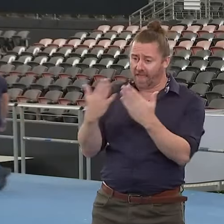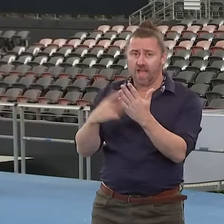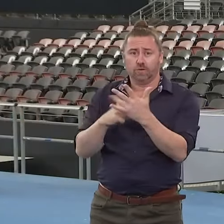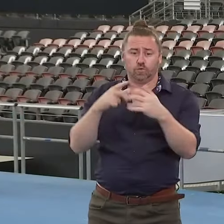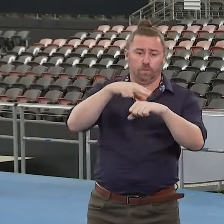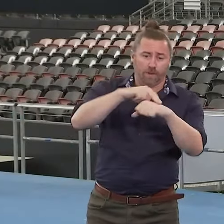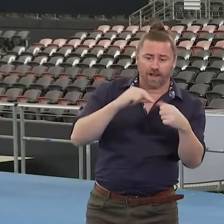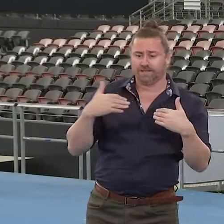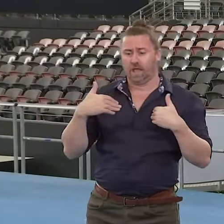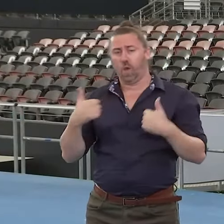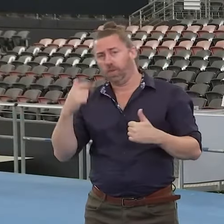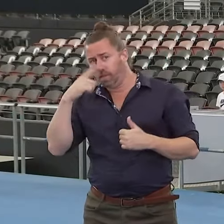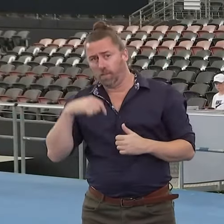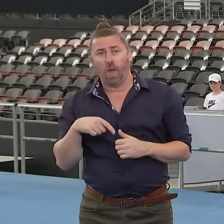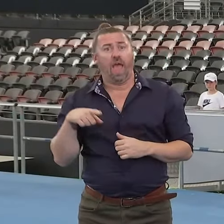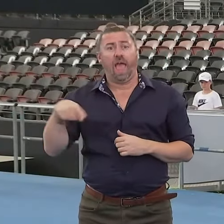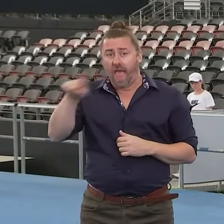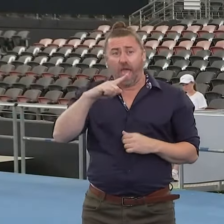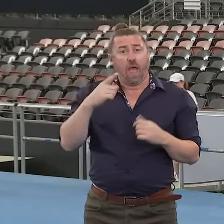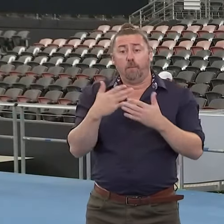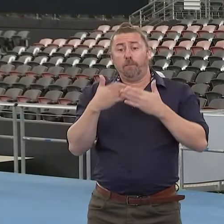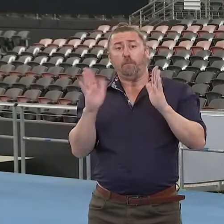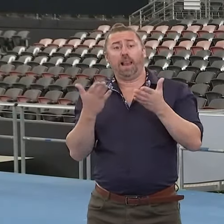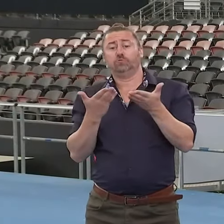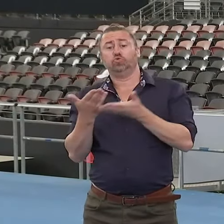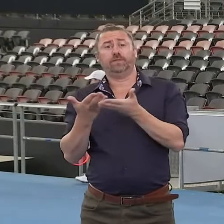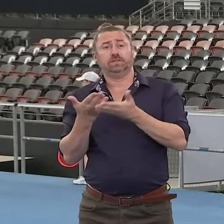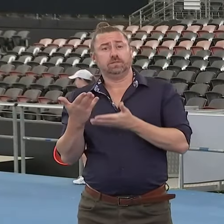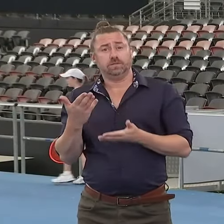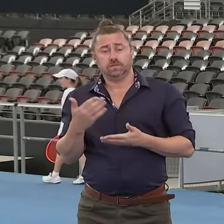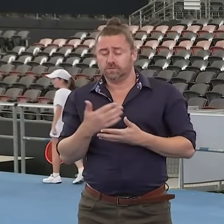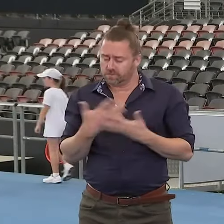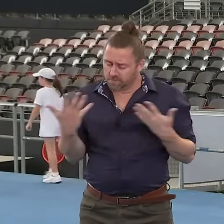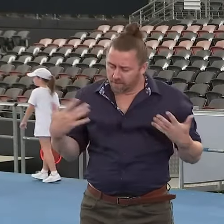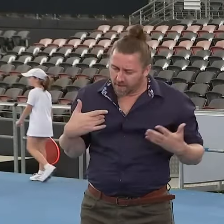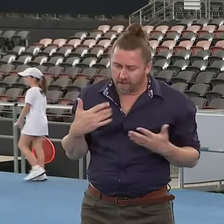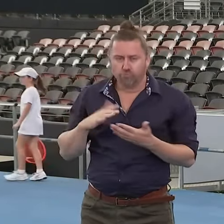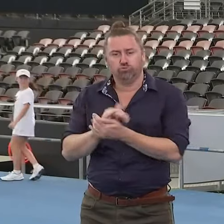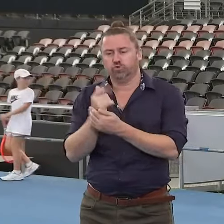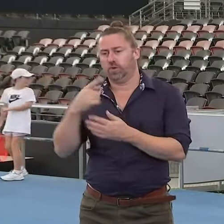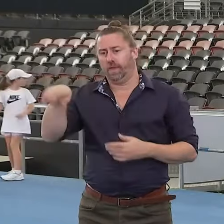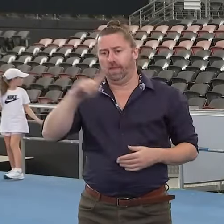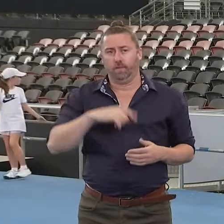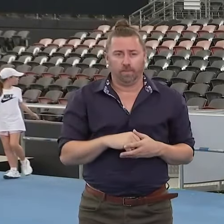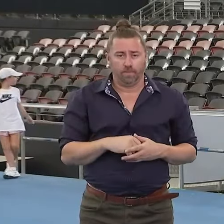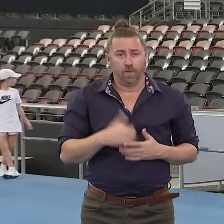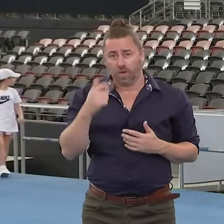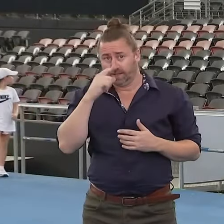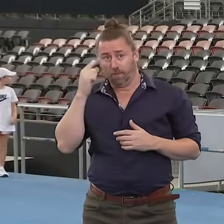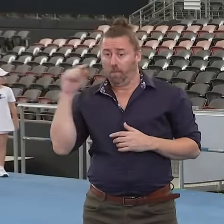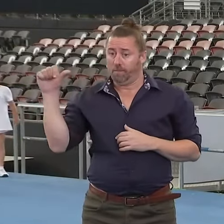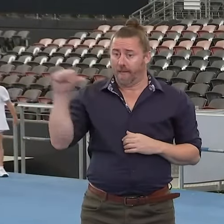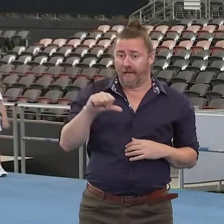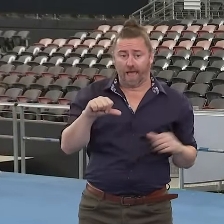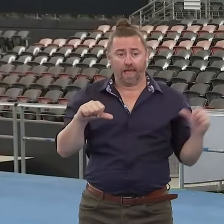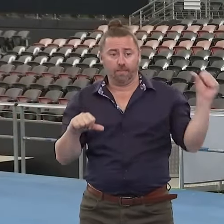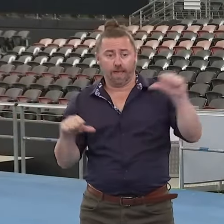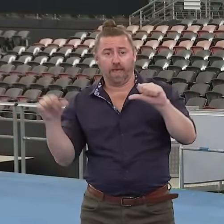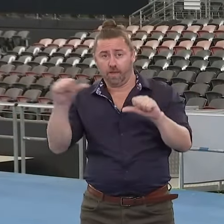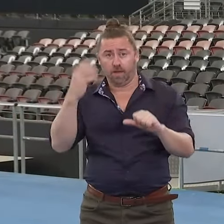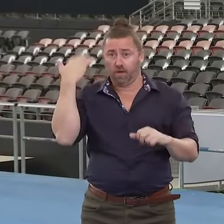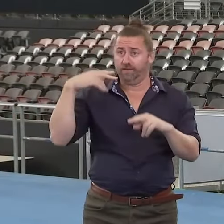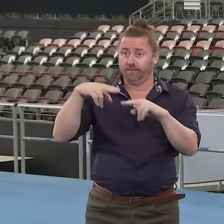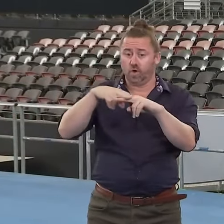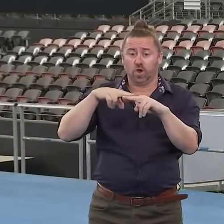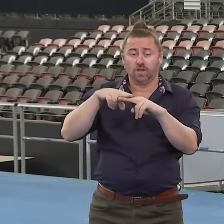that they are doing and the work they're continuing to do. Like, it's encouraging to see that the numbers are now coming down. Like I said to you on Friday,